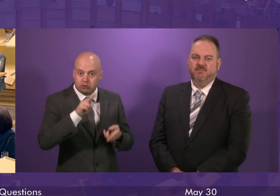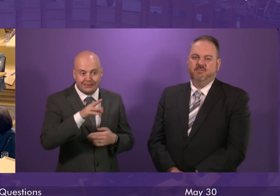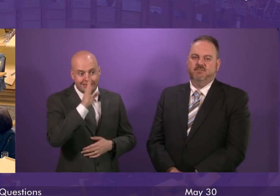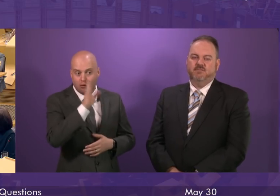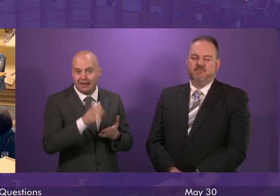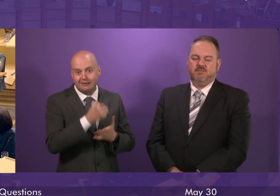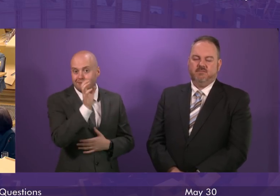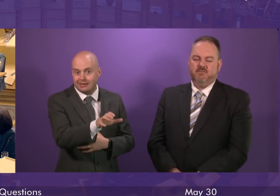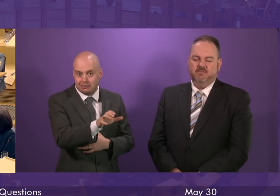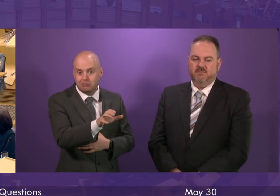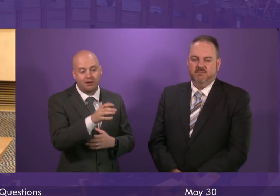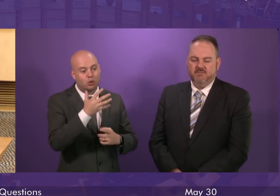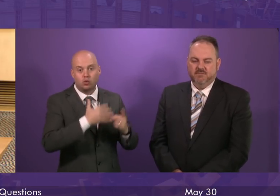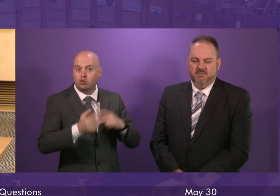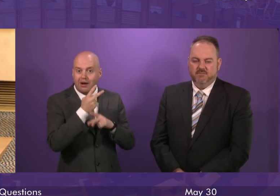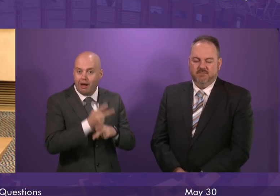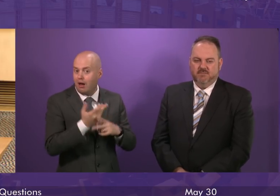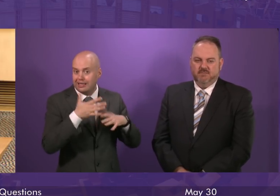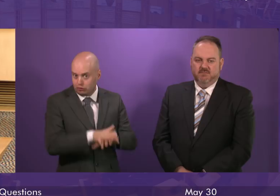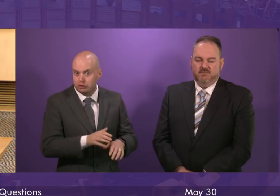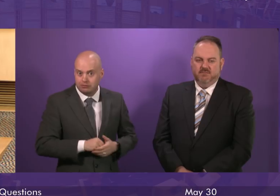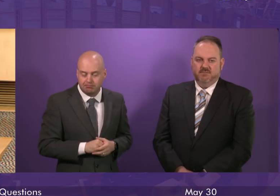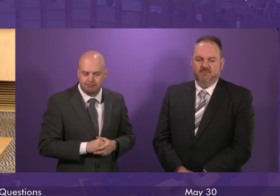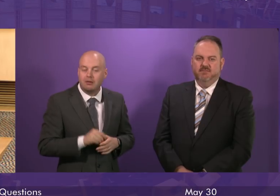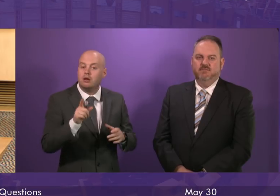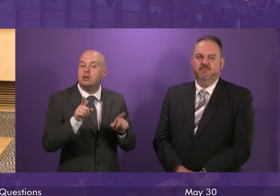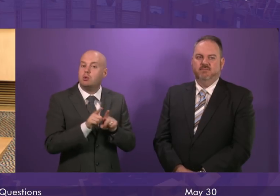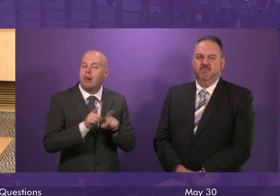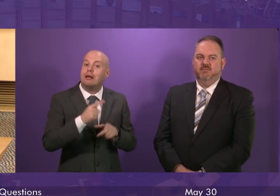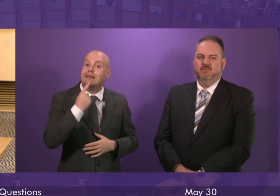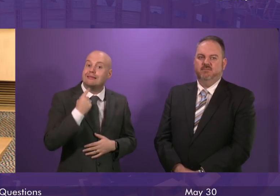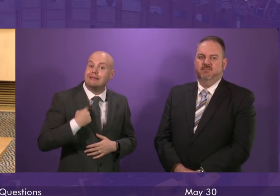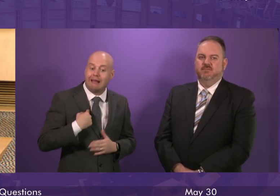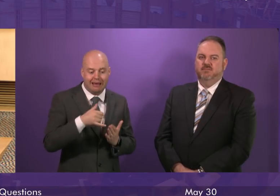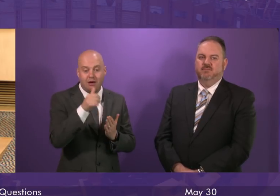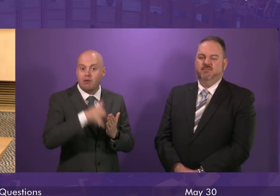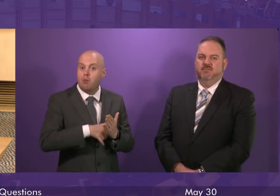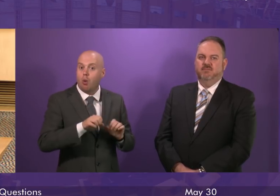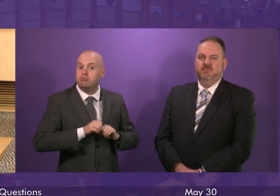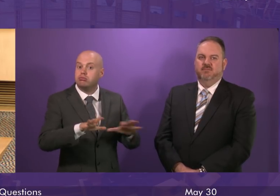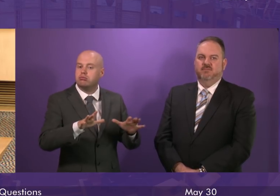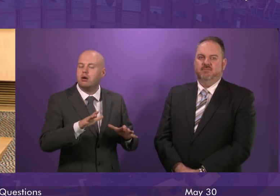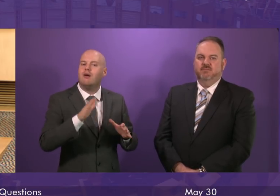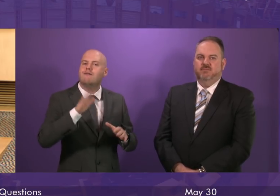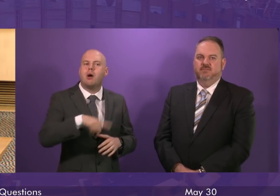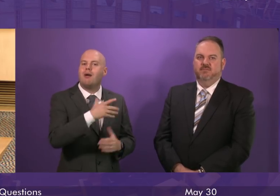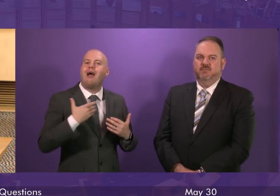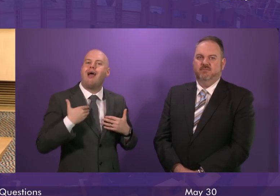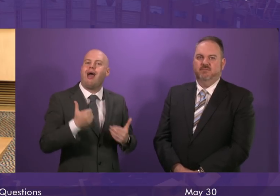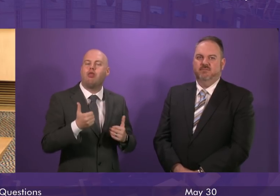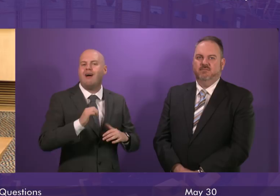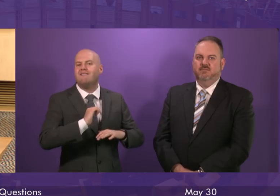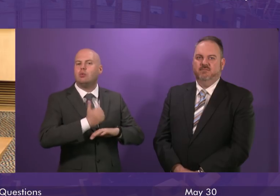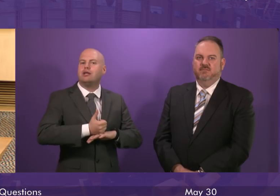and integration. There was also a report out yesterday that the member may have seen from the Health Foundation that